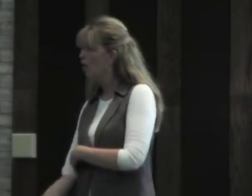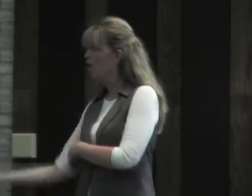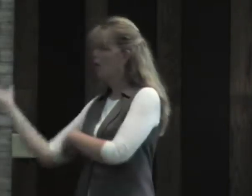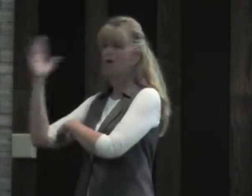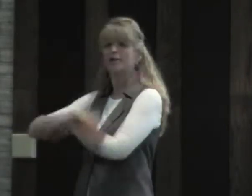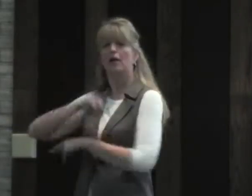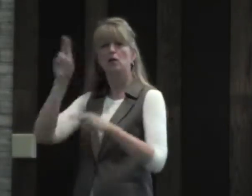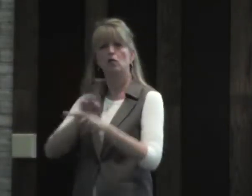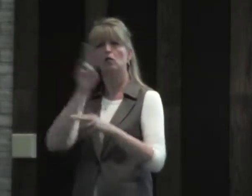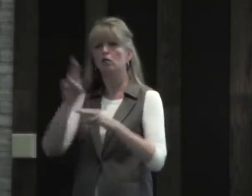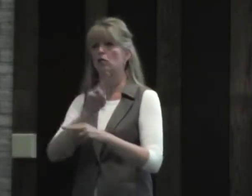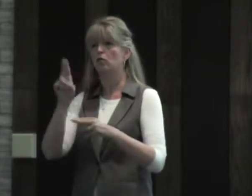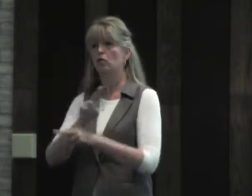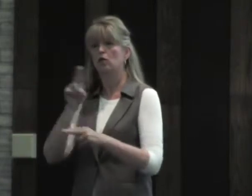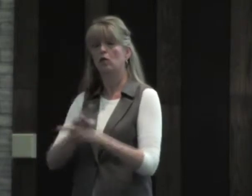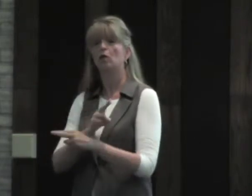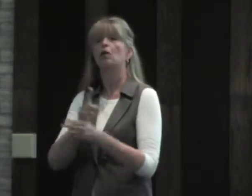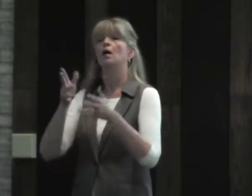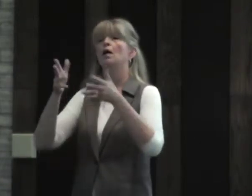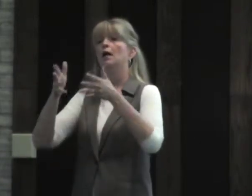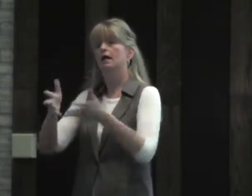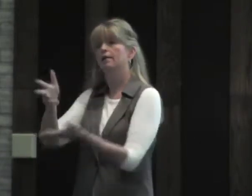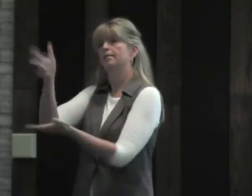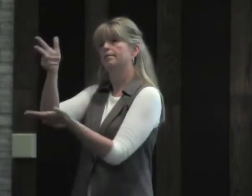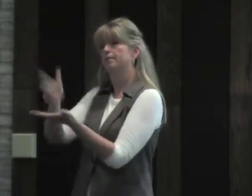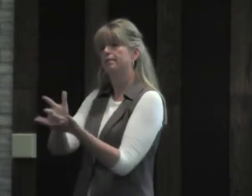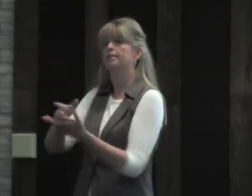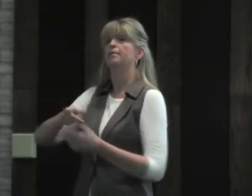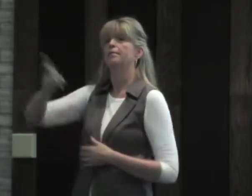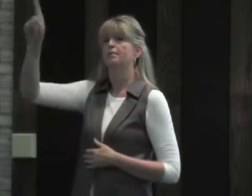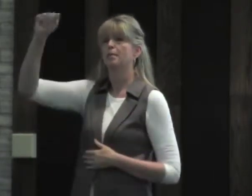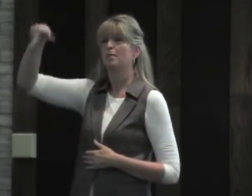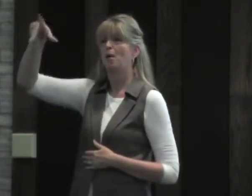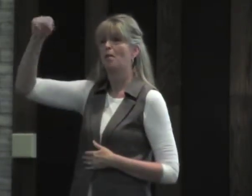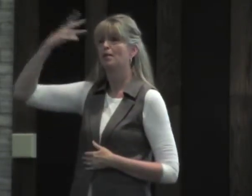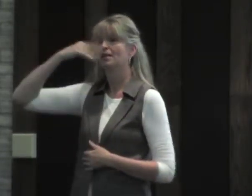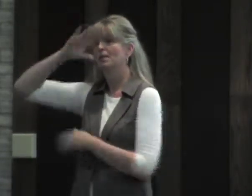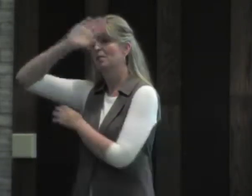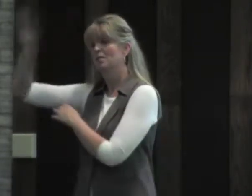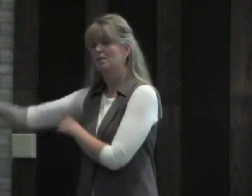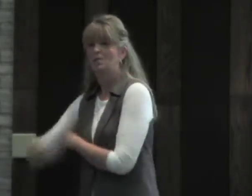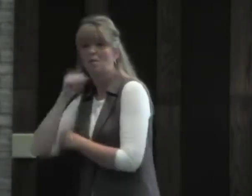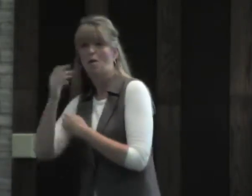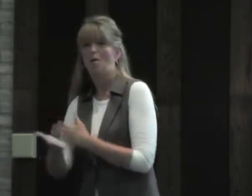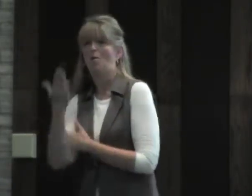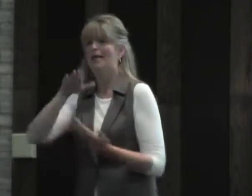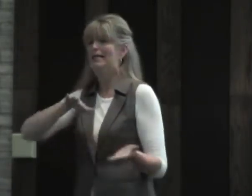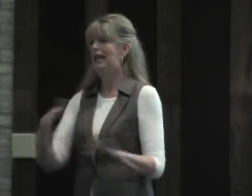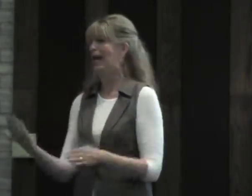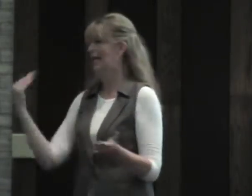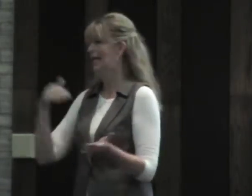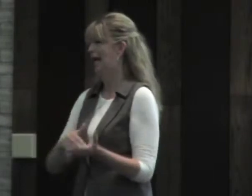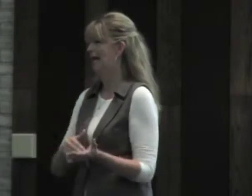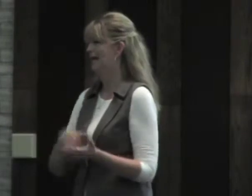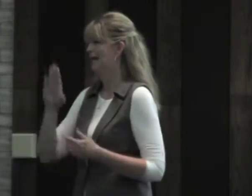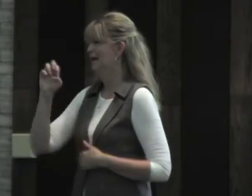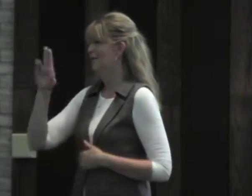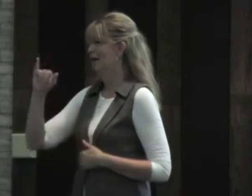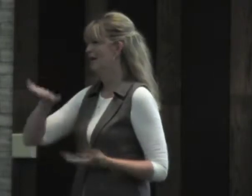would run all day. And I could use it. And then I would leave it parked. Go to bed. In the morning, it was dead again.